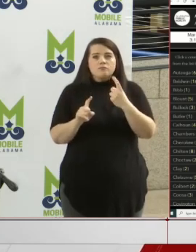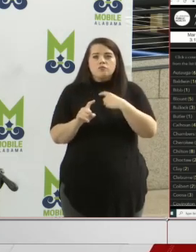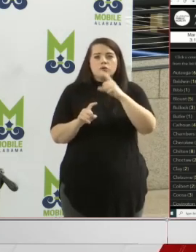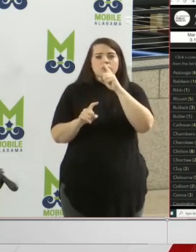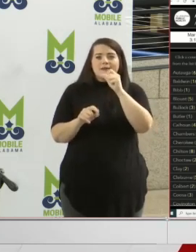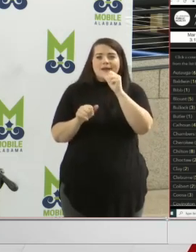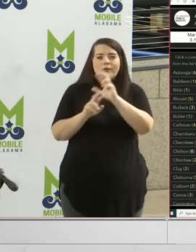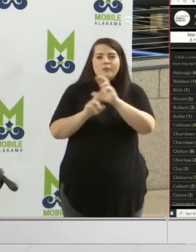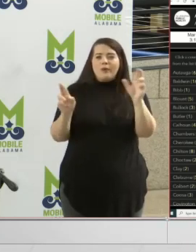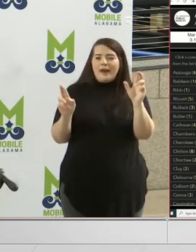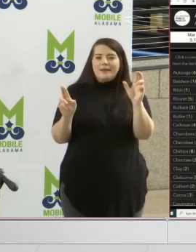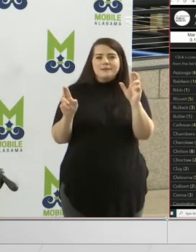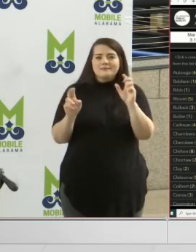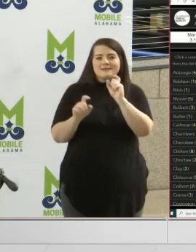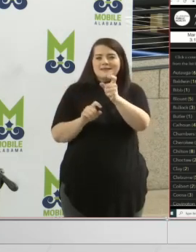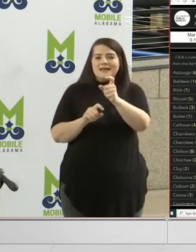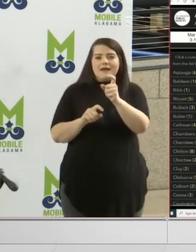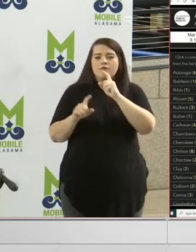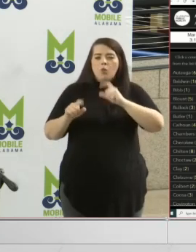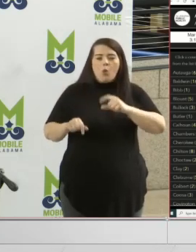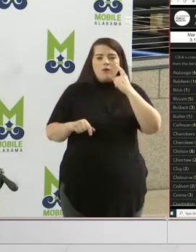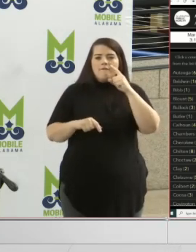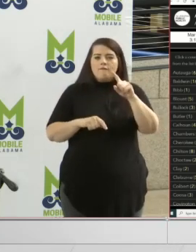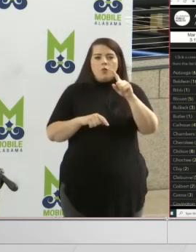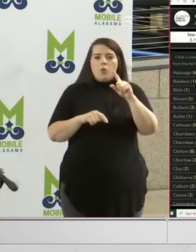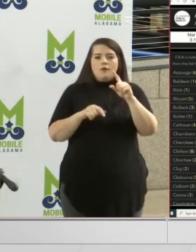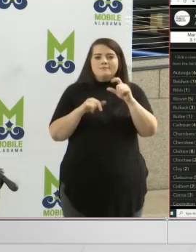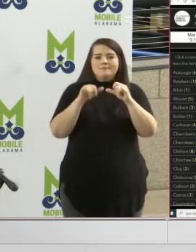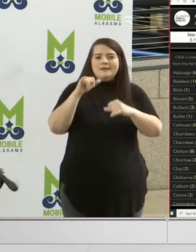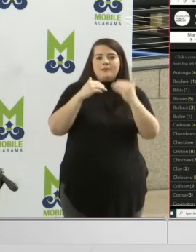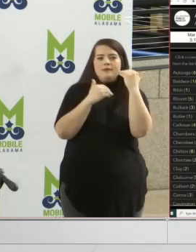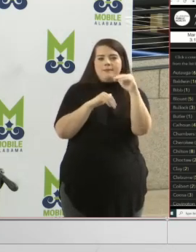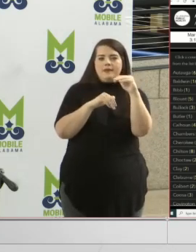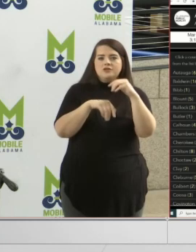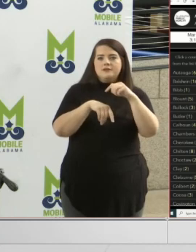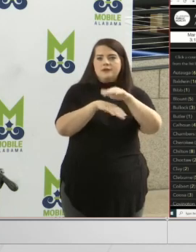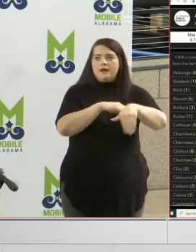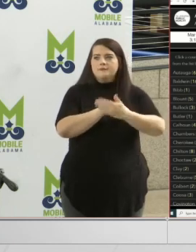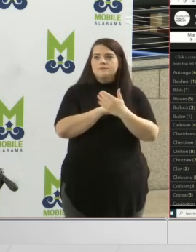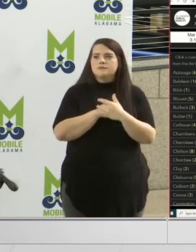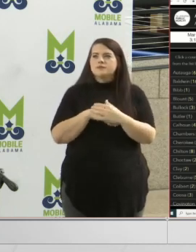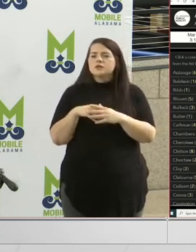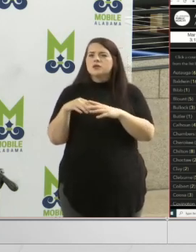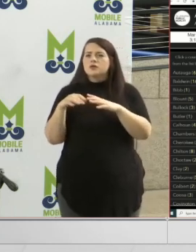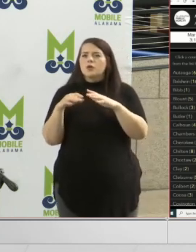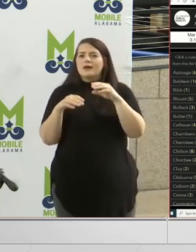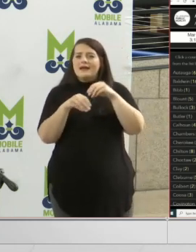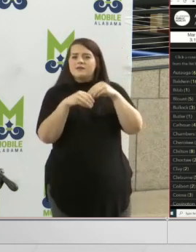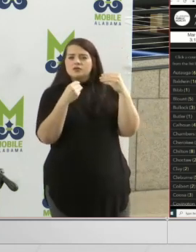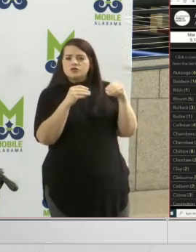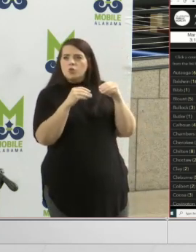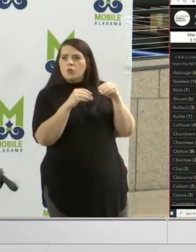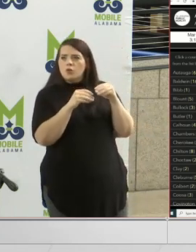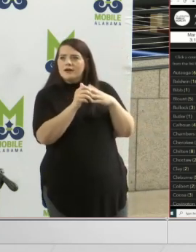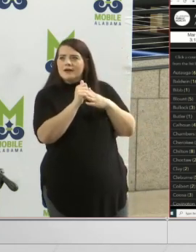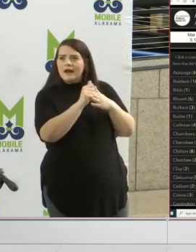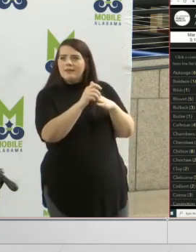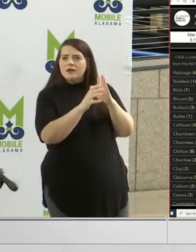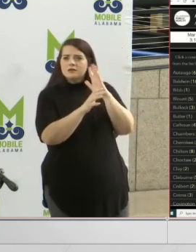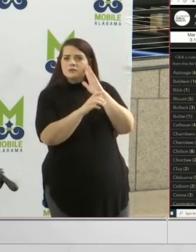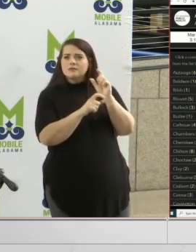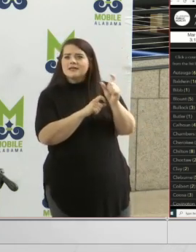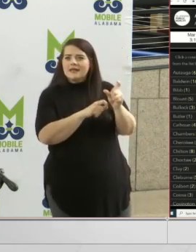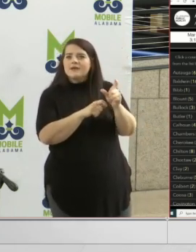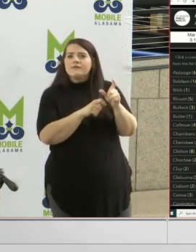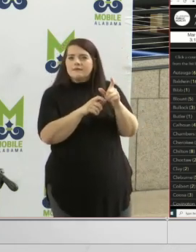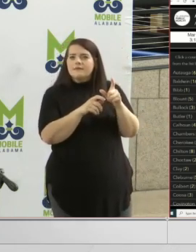We're not ready to issue an order for a curfew. So, social distancing in the store, those guidelines you guys are going to be putting into place, that will